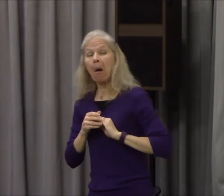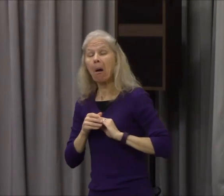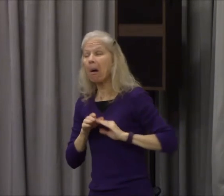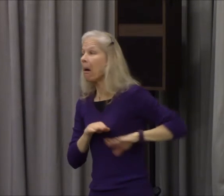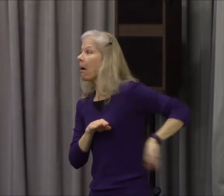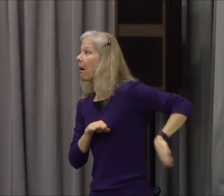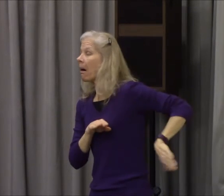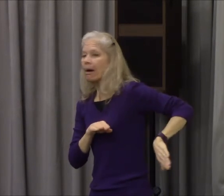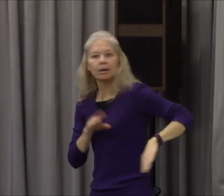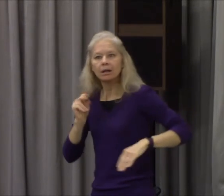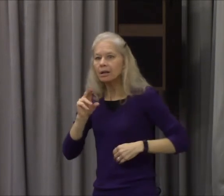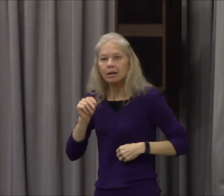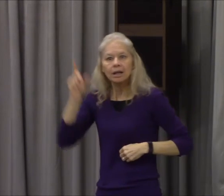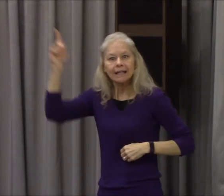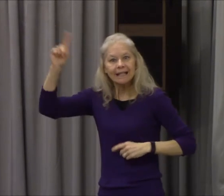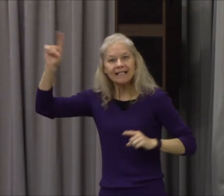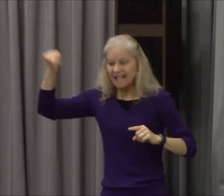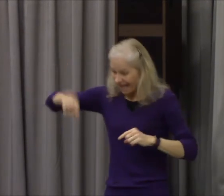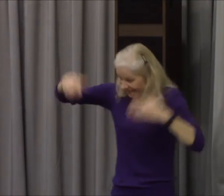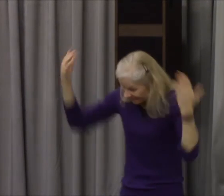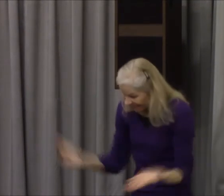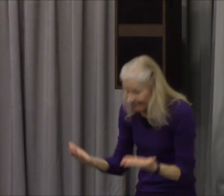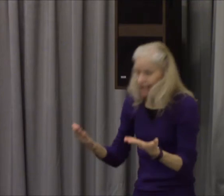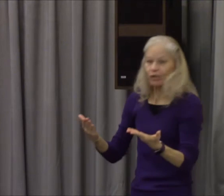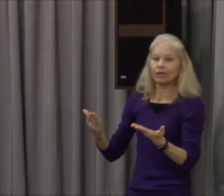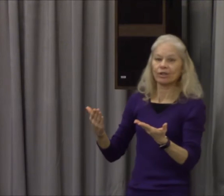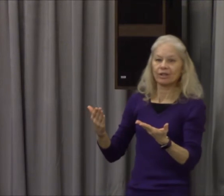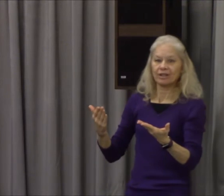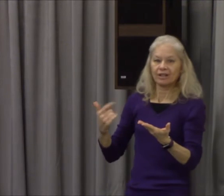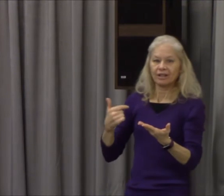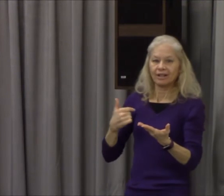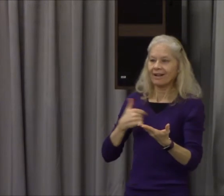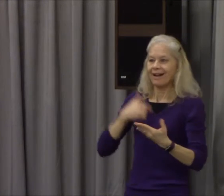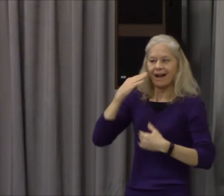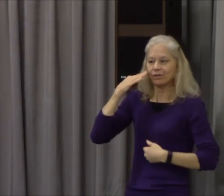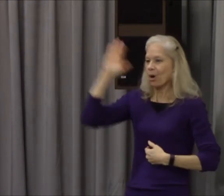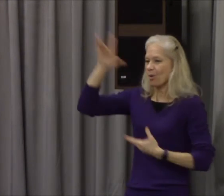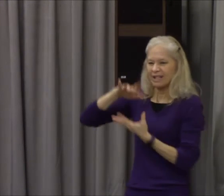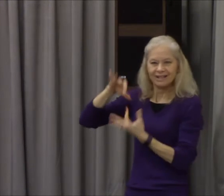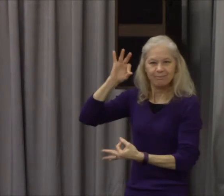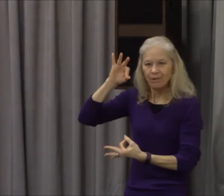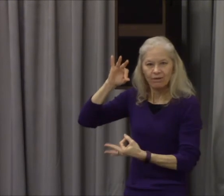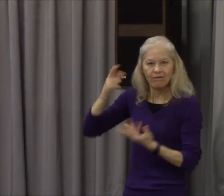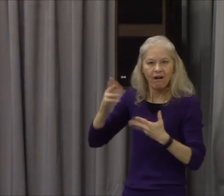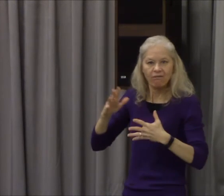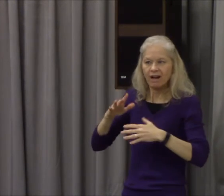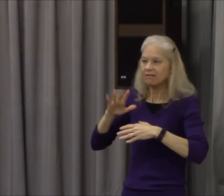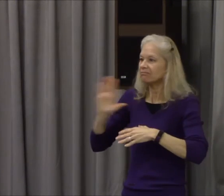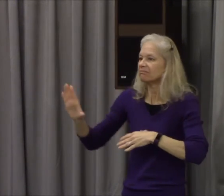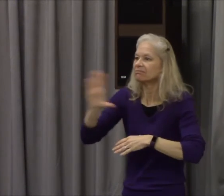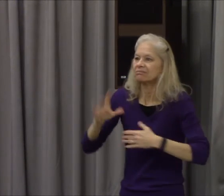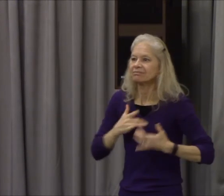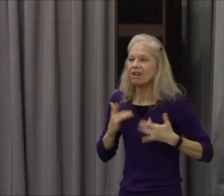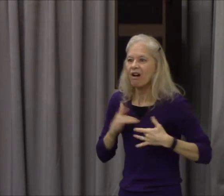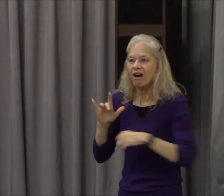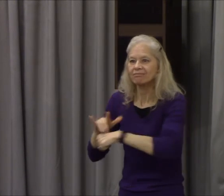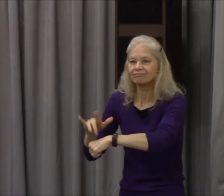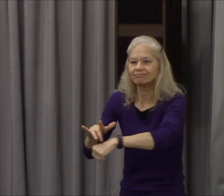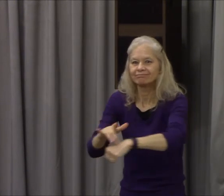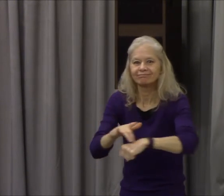and the grave like he did Adam in the garden reminding you about your imperfection like